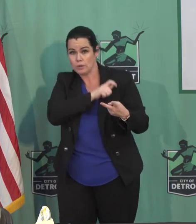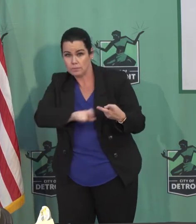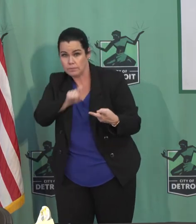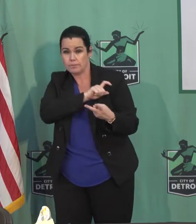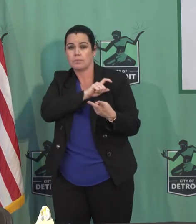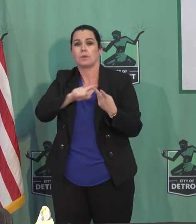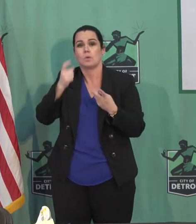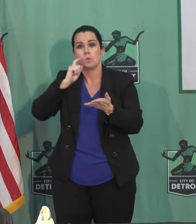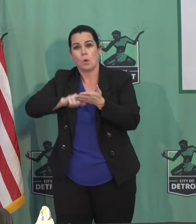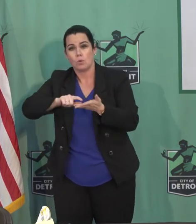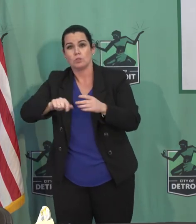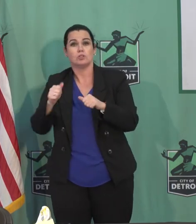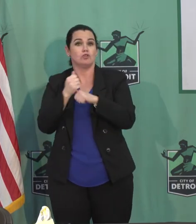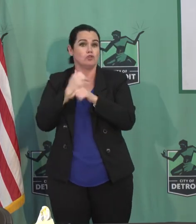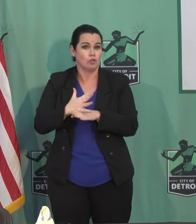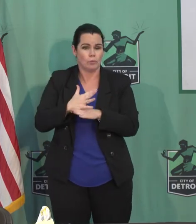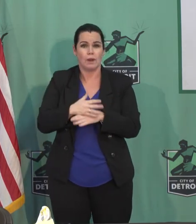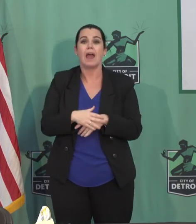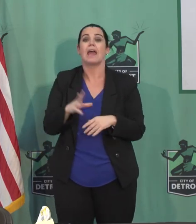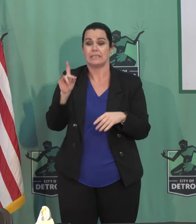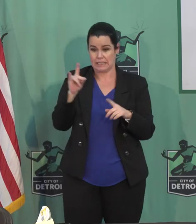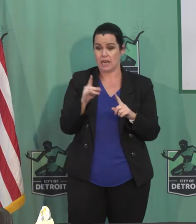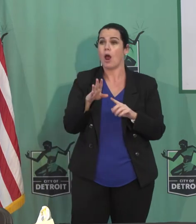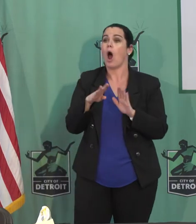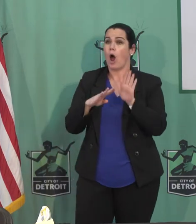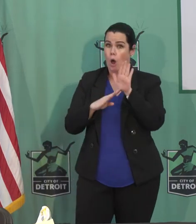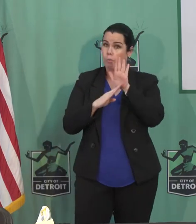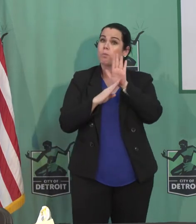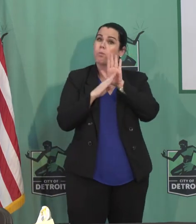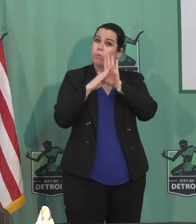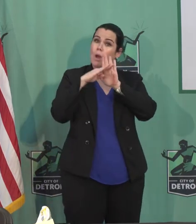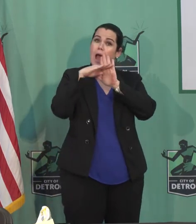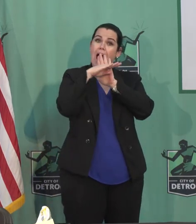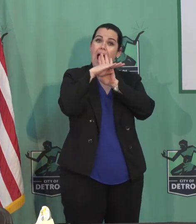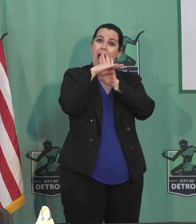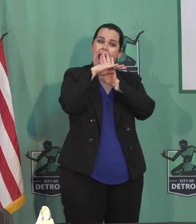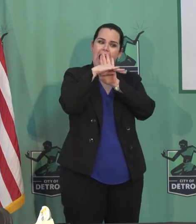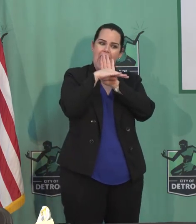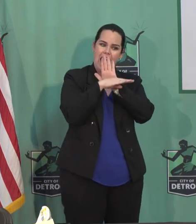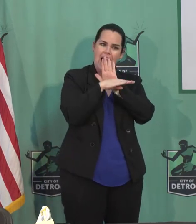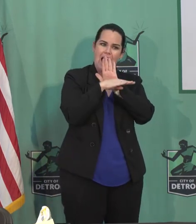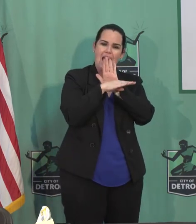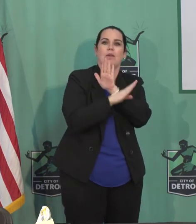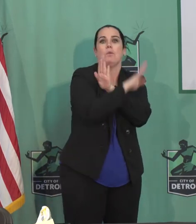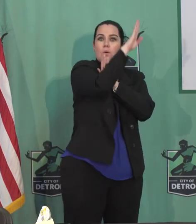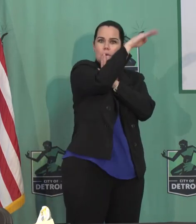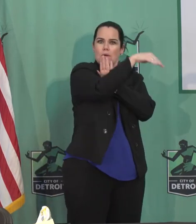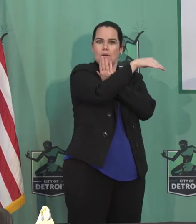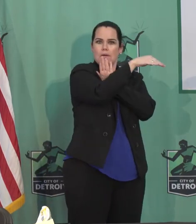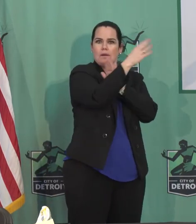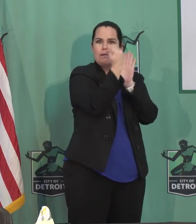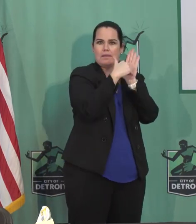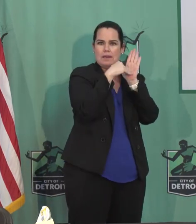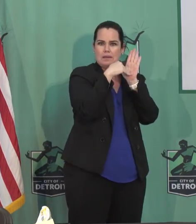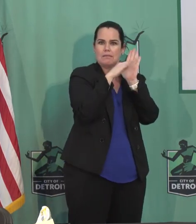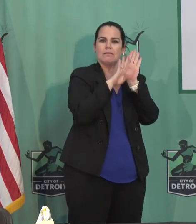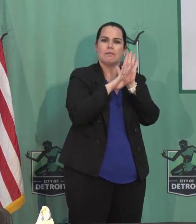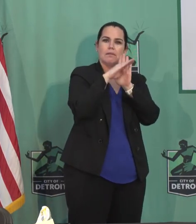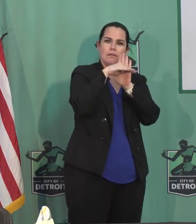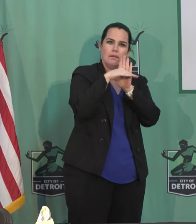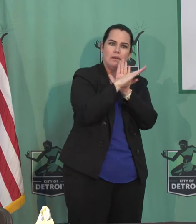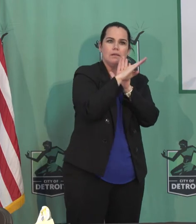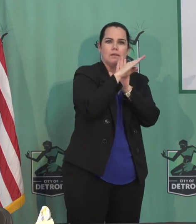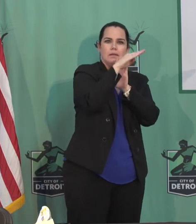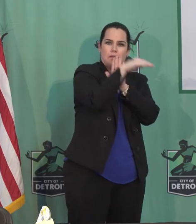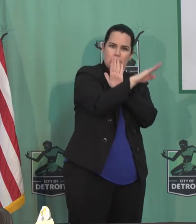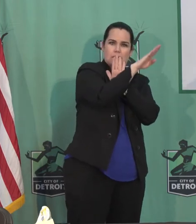what happened in Germany, it flattened out, and they said, oh, good, and it dipped, and then it came up. And then it started to dip, and